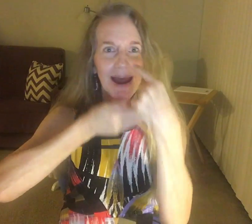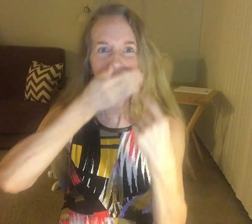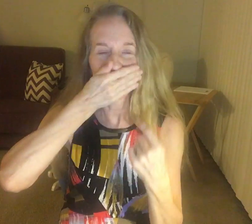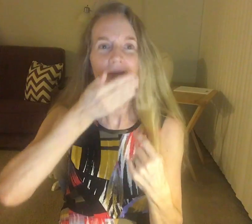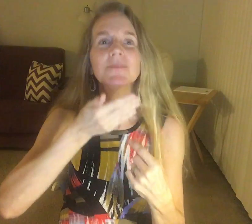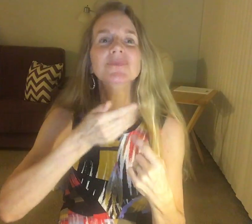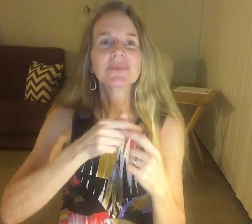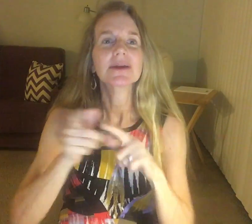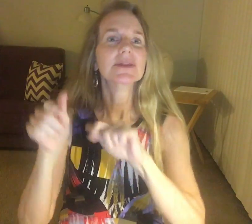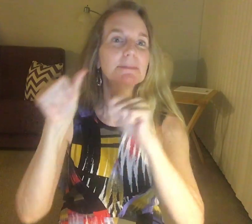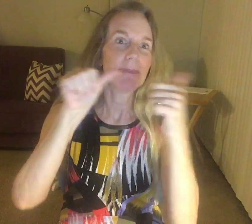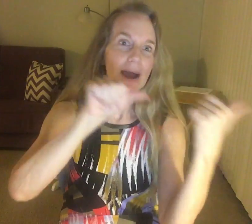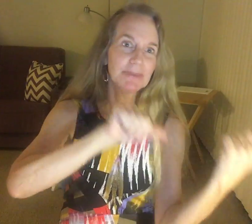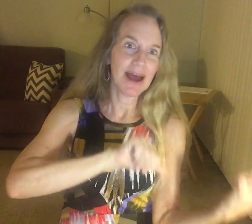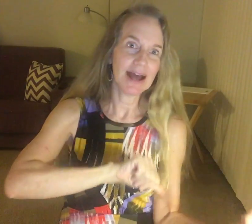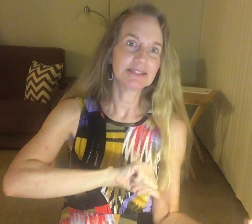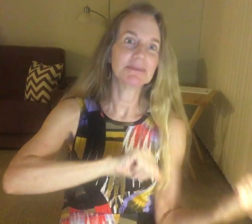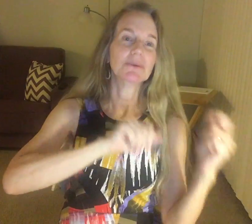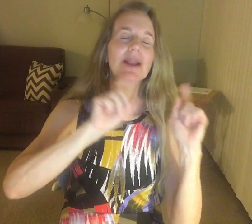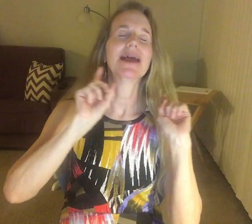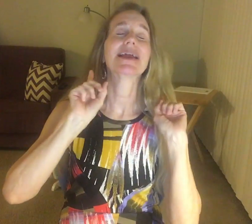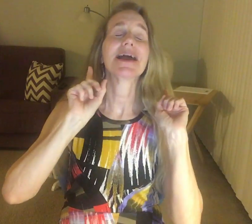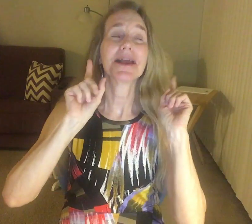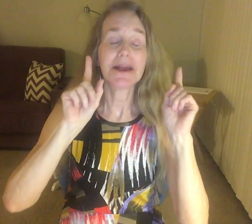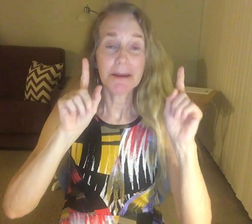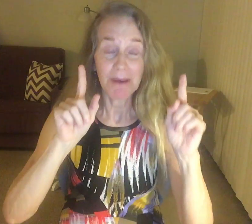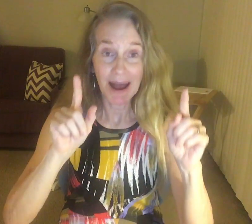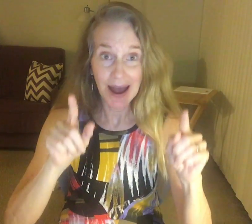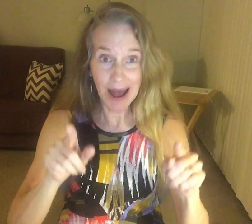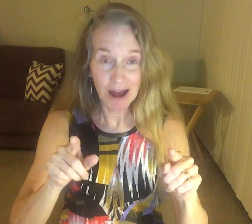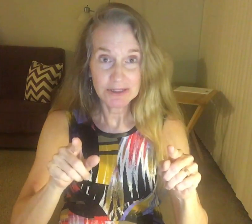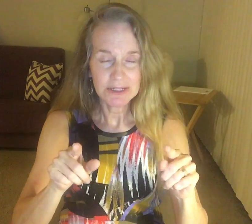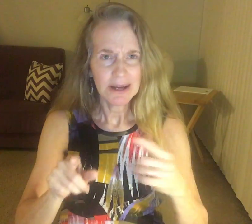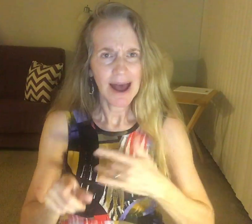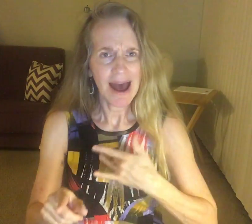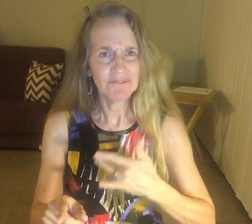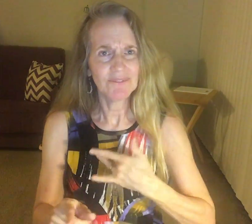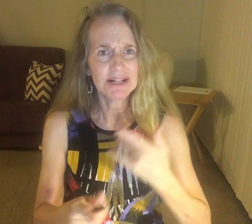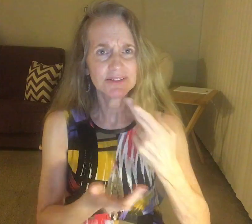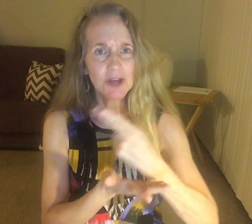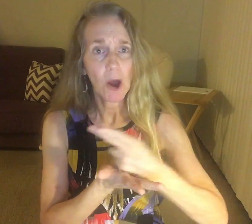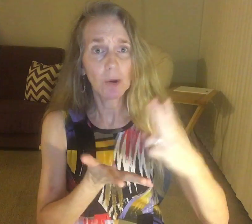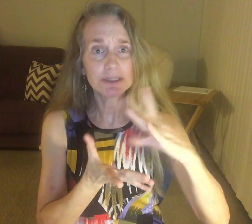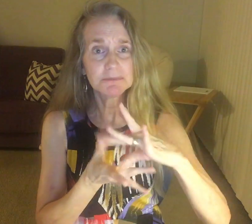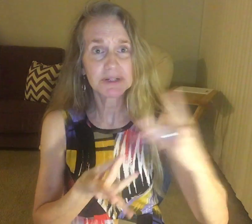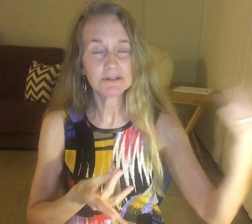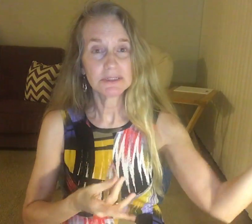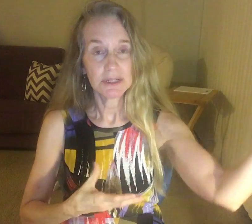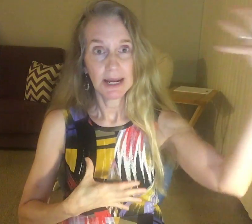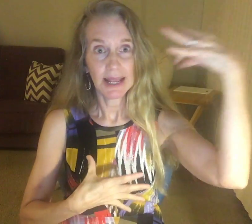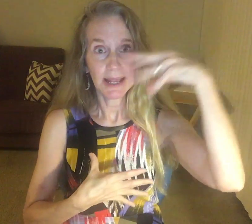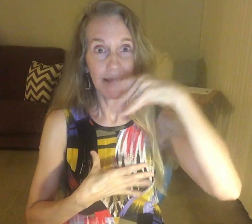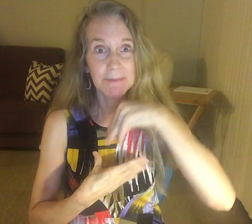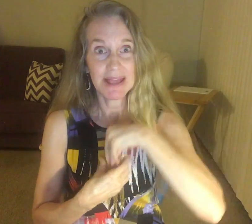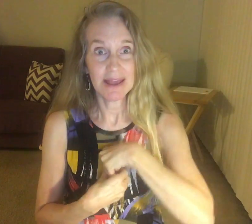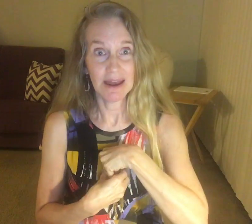mouth. She popped out of me when I came apart. I felt the Holy Spirit come in.